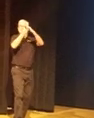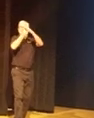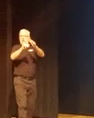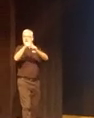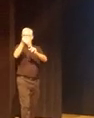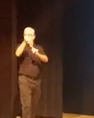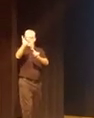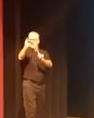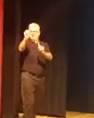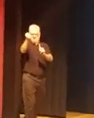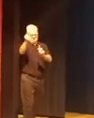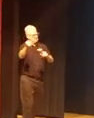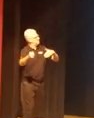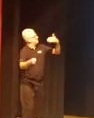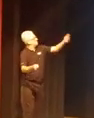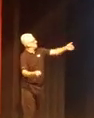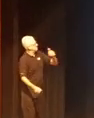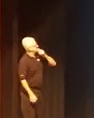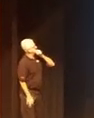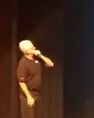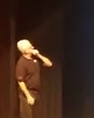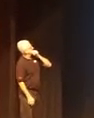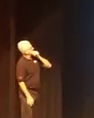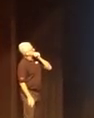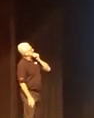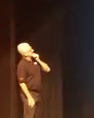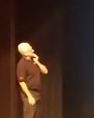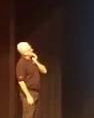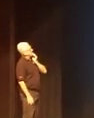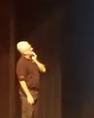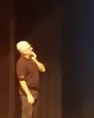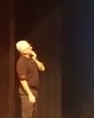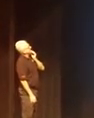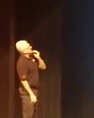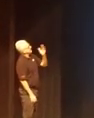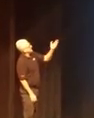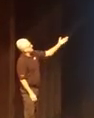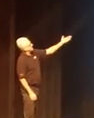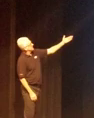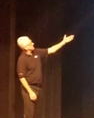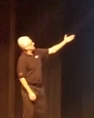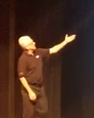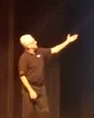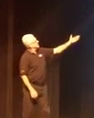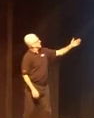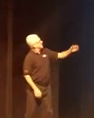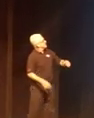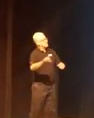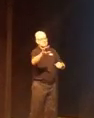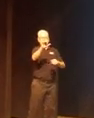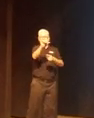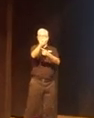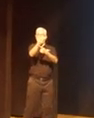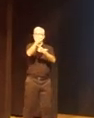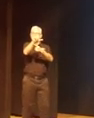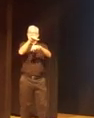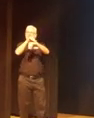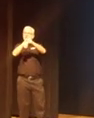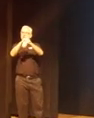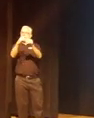So starting in the 1880s, you can see this graph